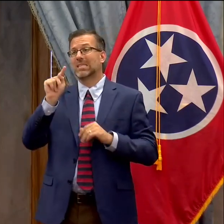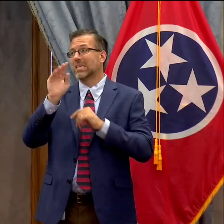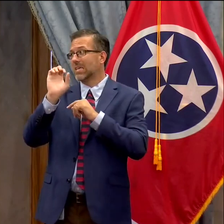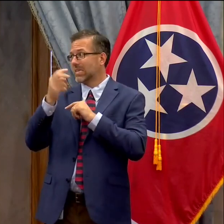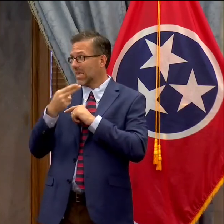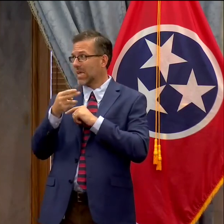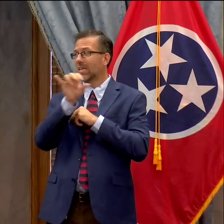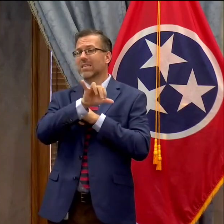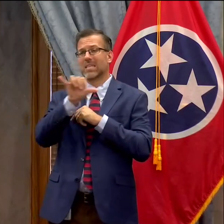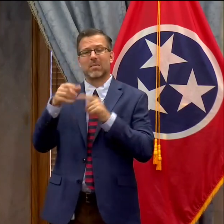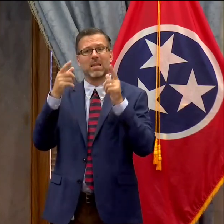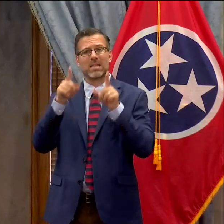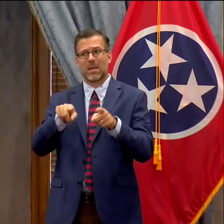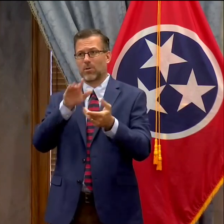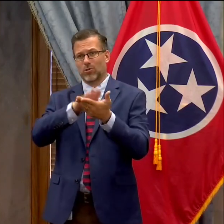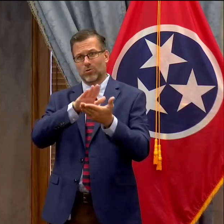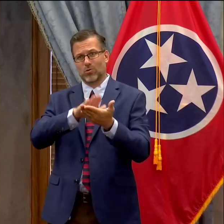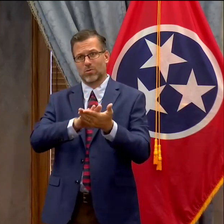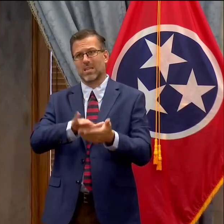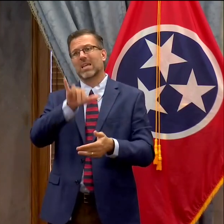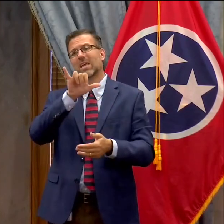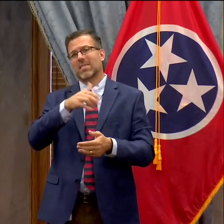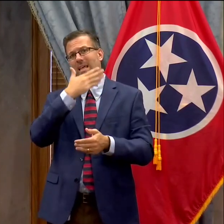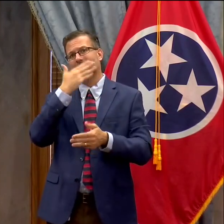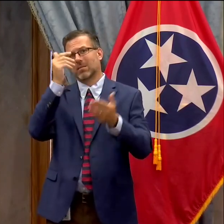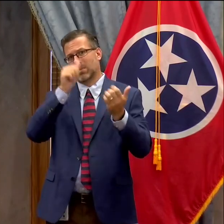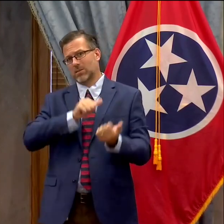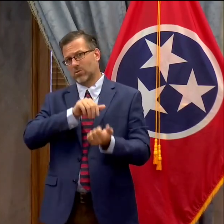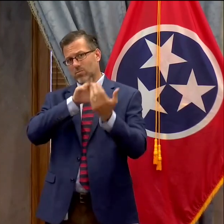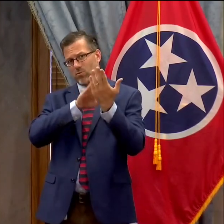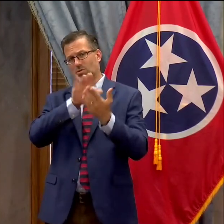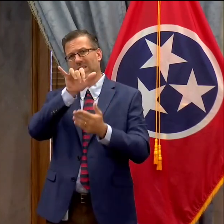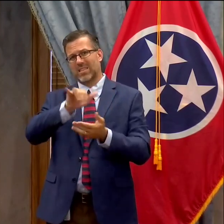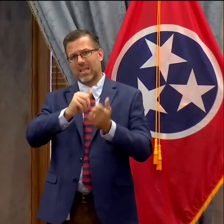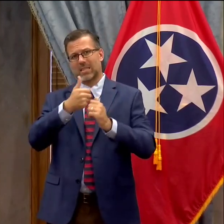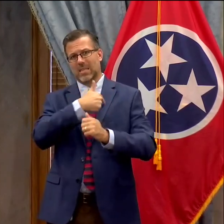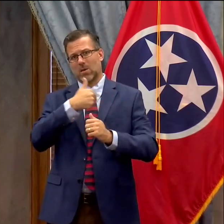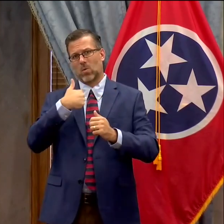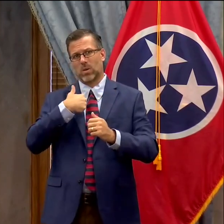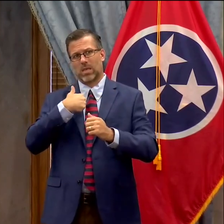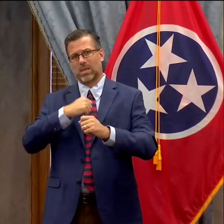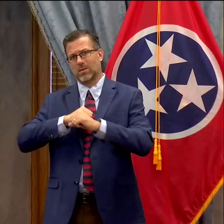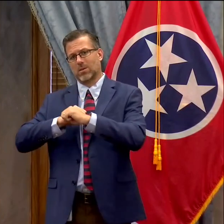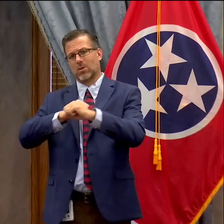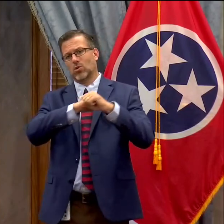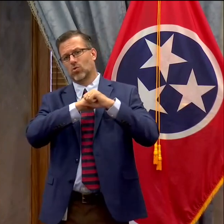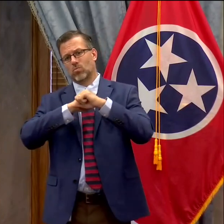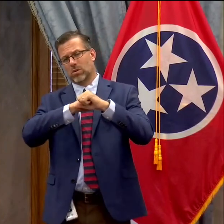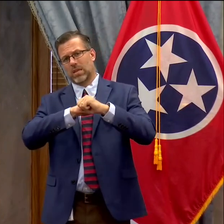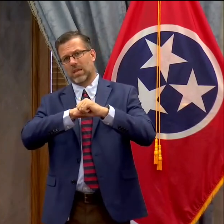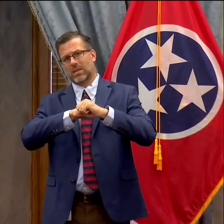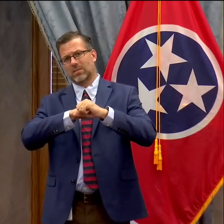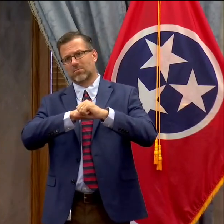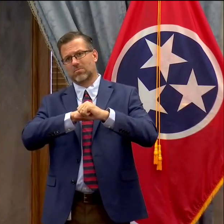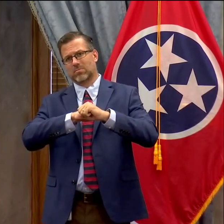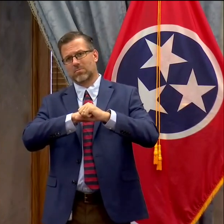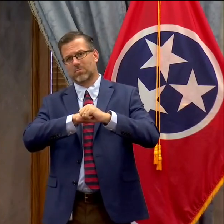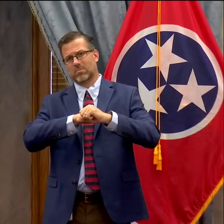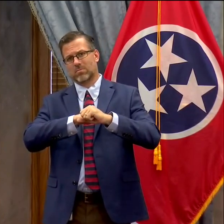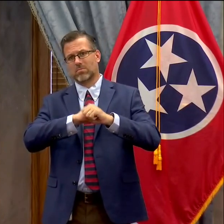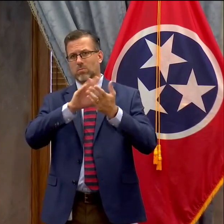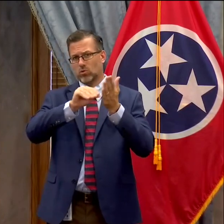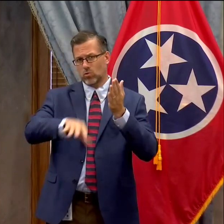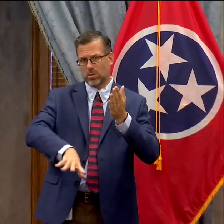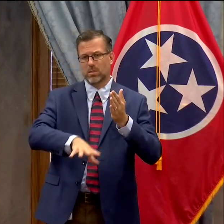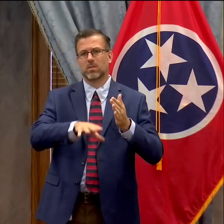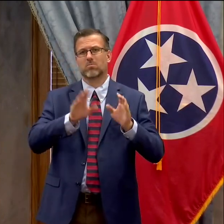happening in schools. That's the way forward. That's how we protect kids and we provide for uh the